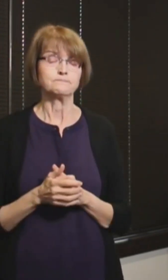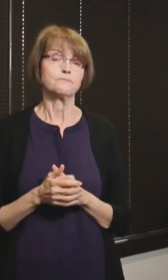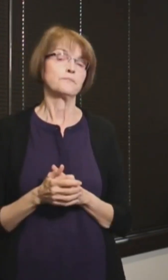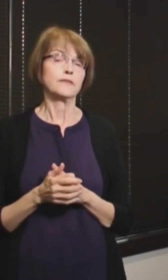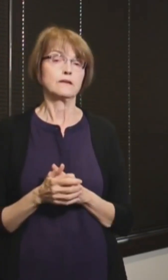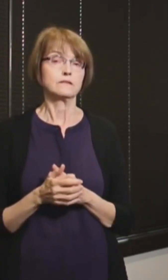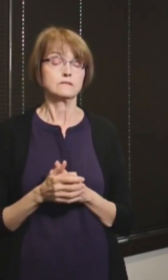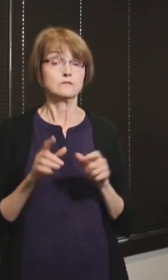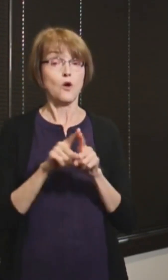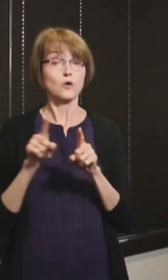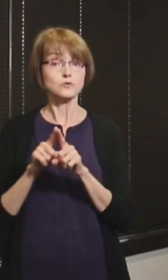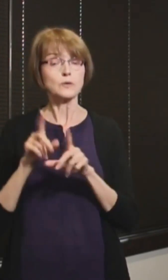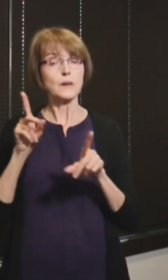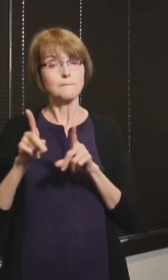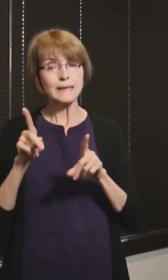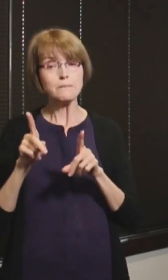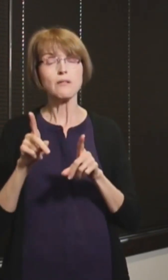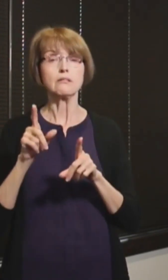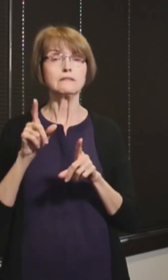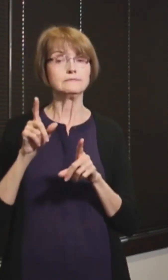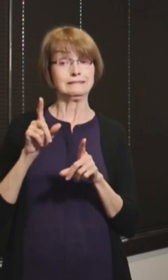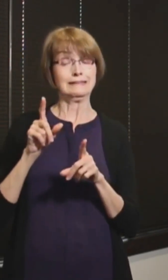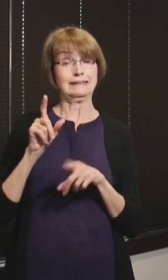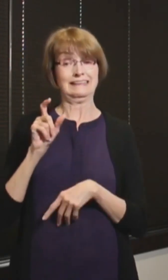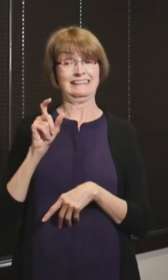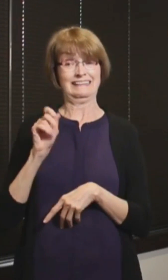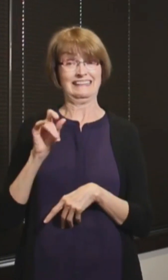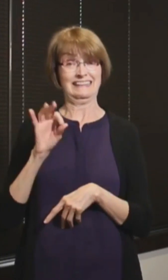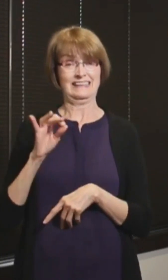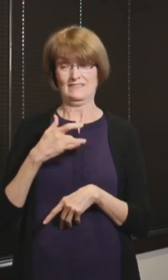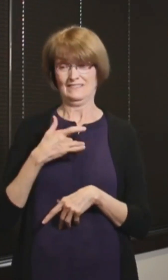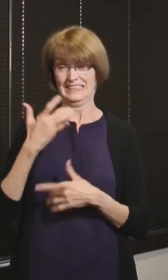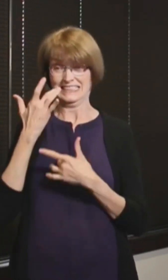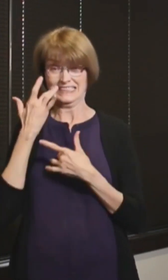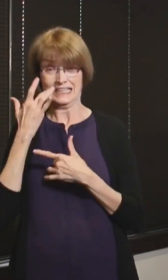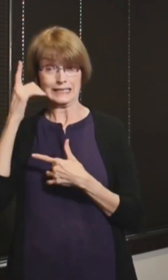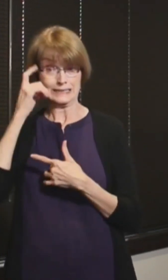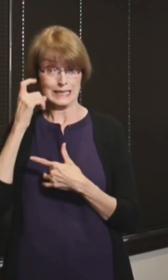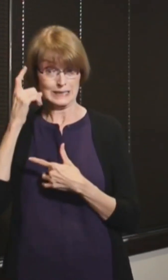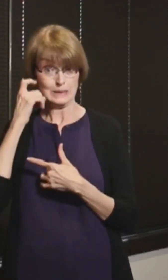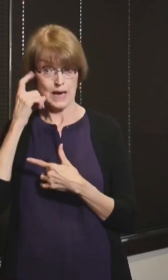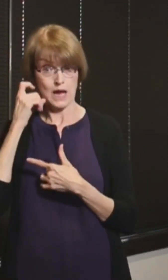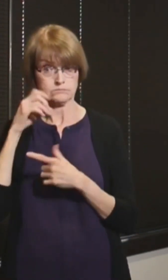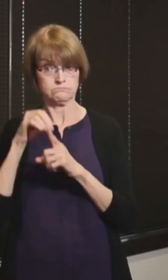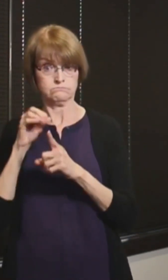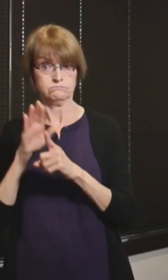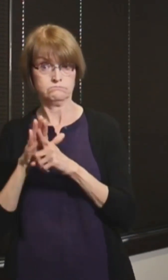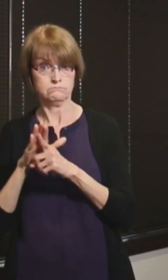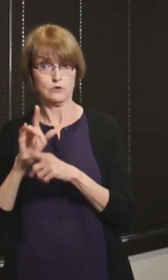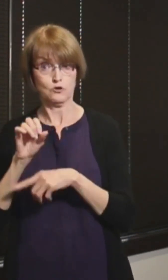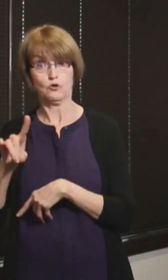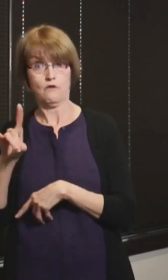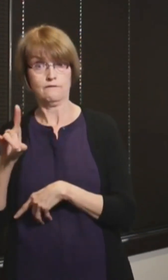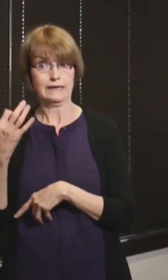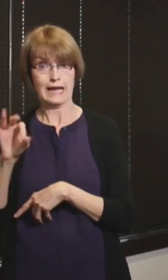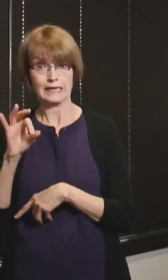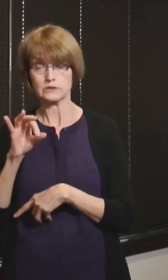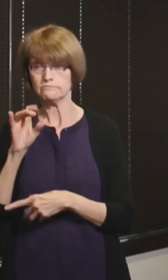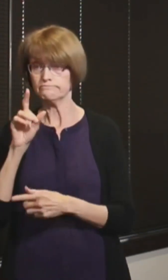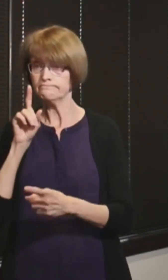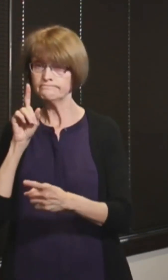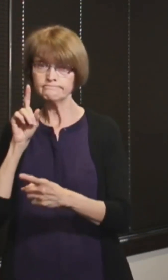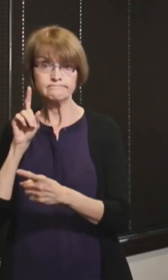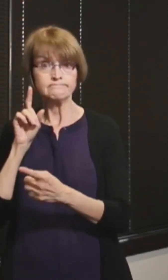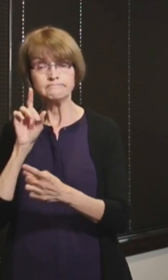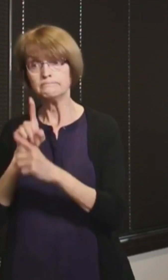Furthermore, people should self-isolate for 14 days if they are feeling ill or suspect that they have come into contact with someone who's infected and get